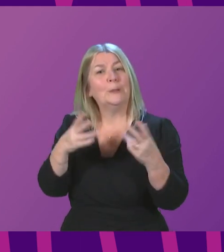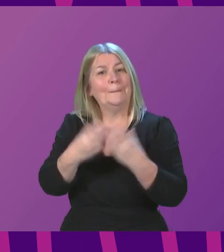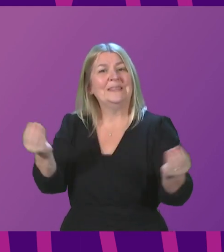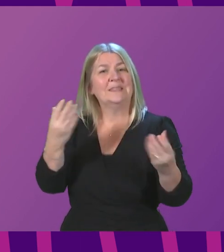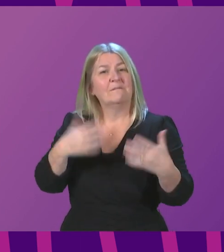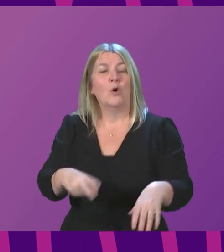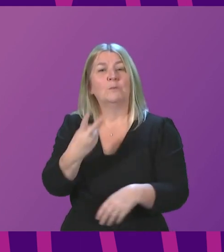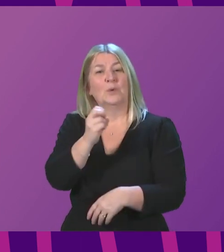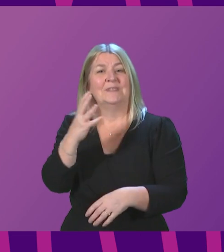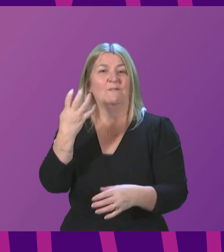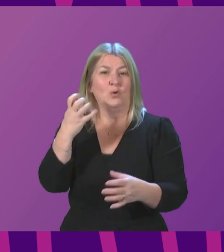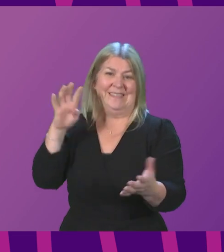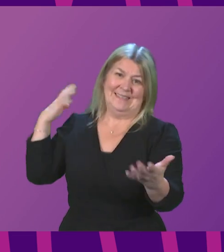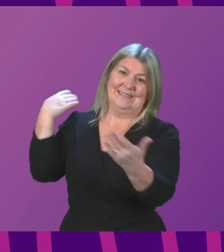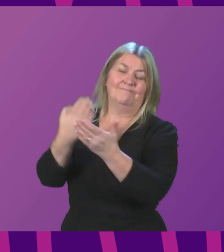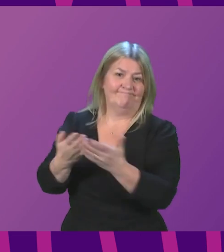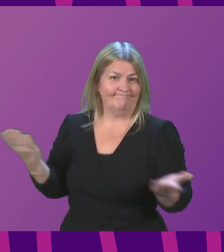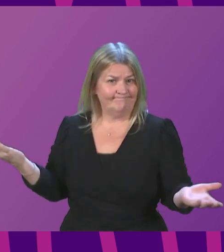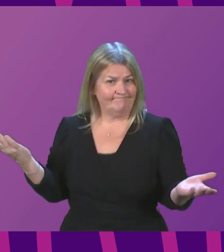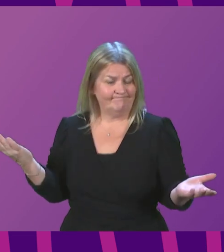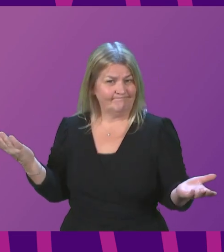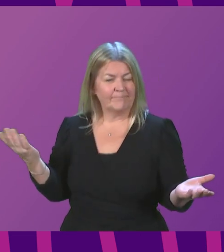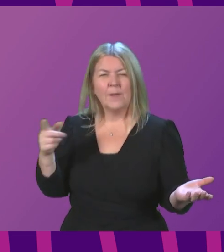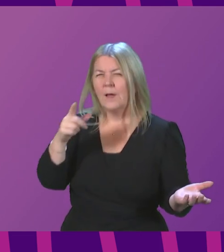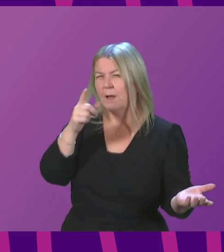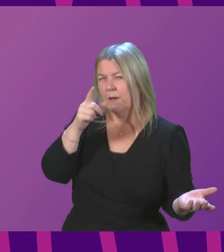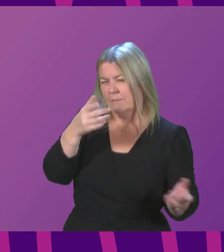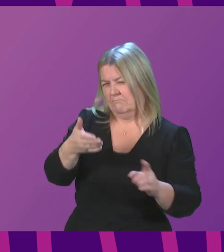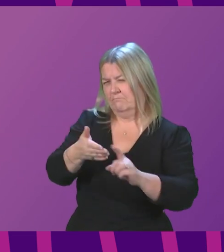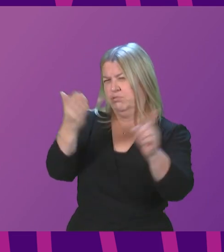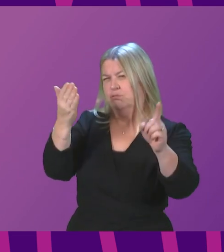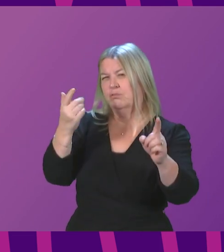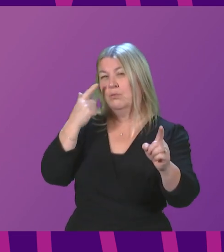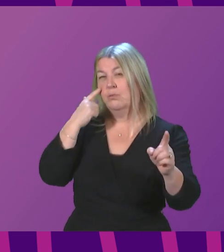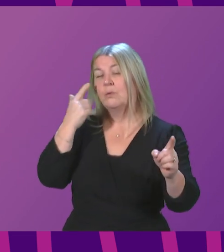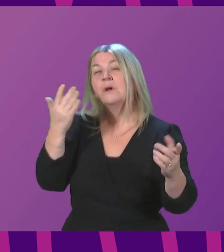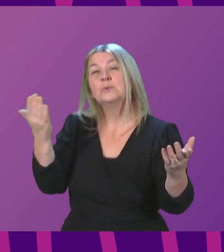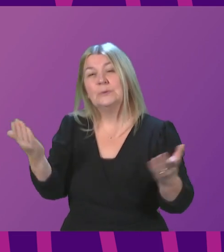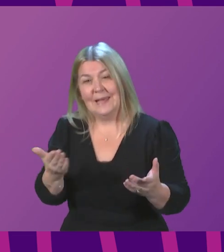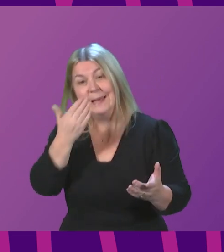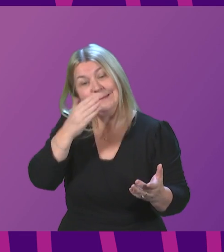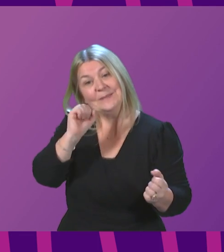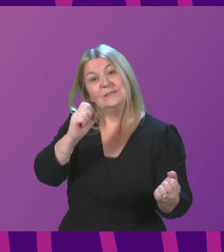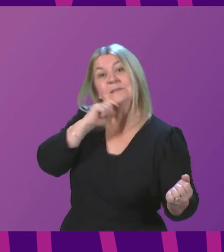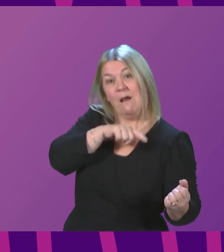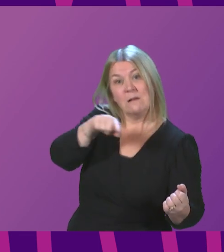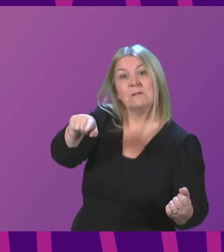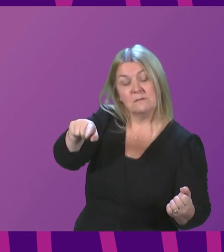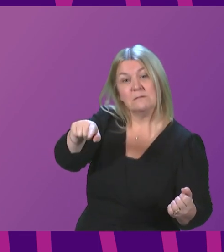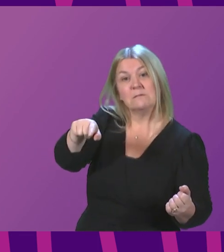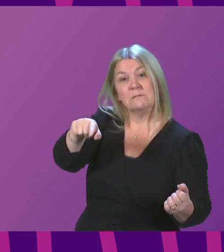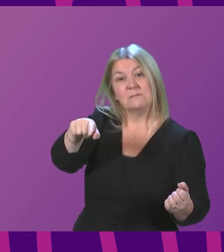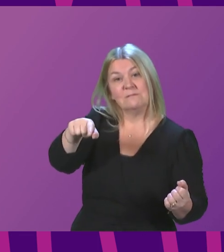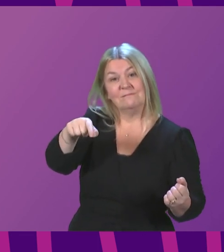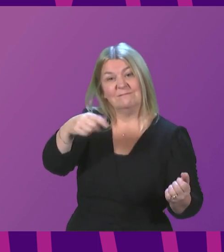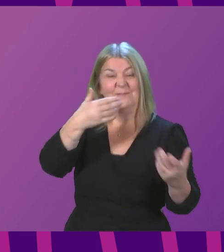2014 there has been a potential sighting and in today's daily record his son Paul has sent a message to his